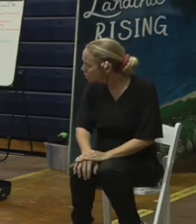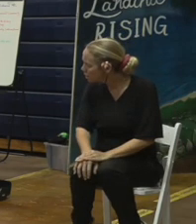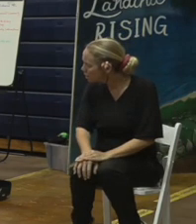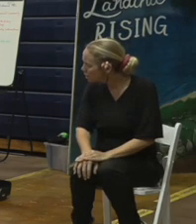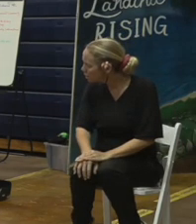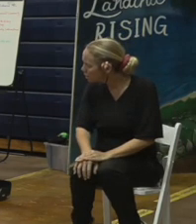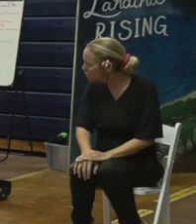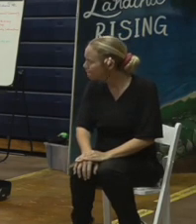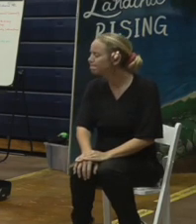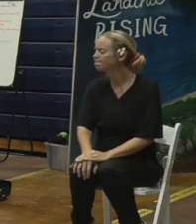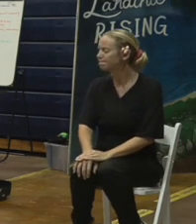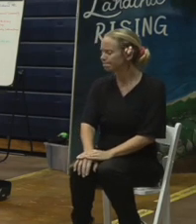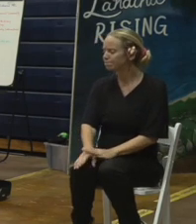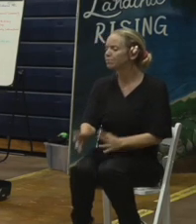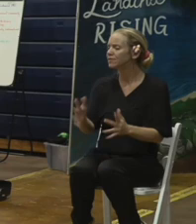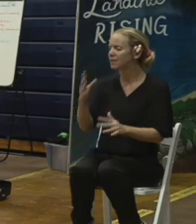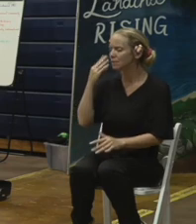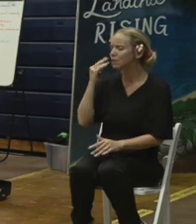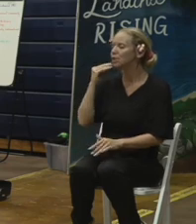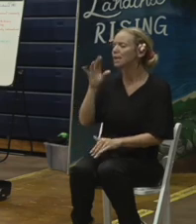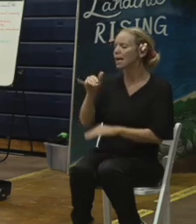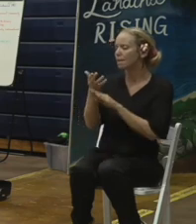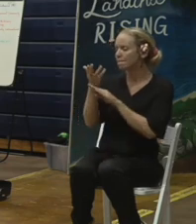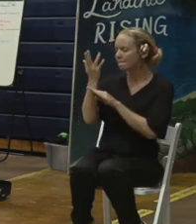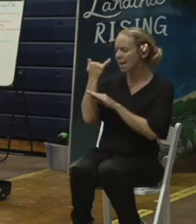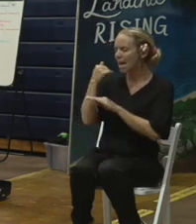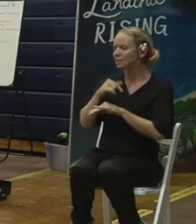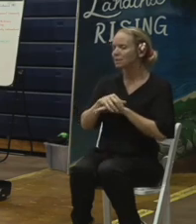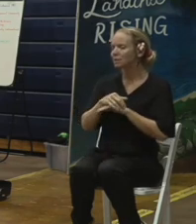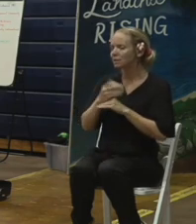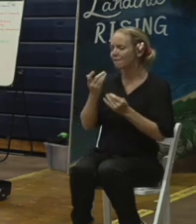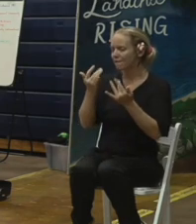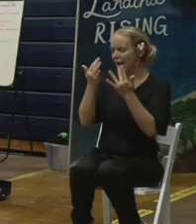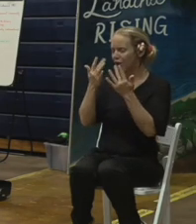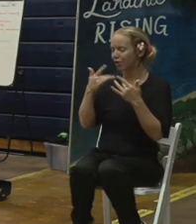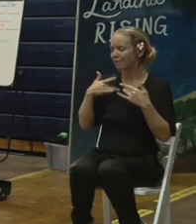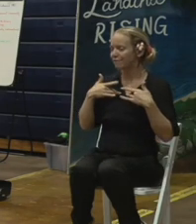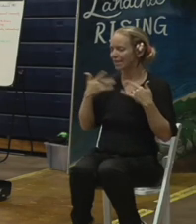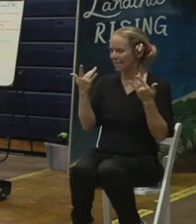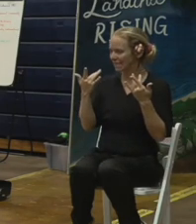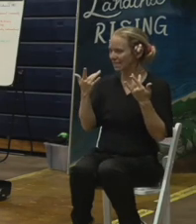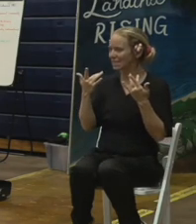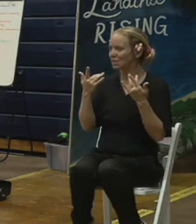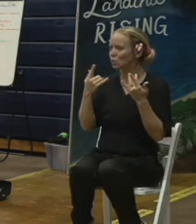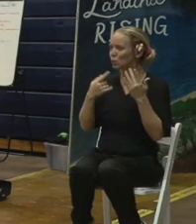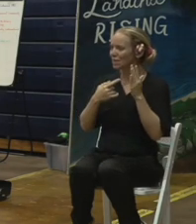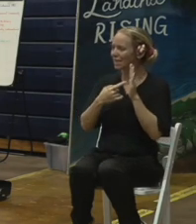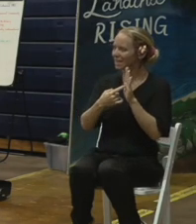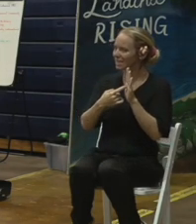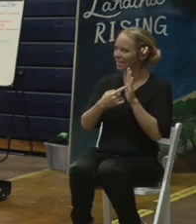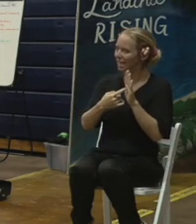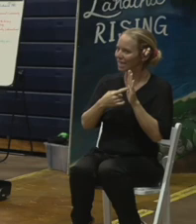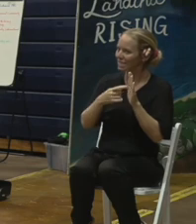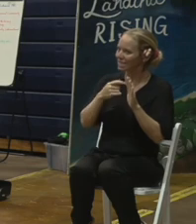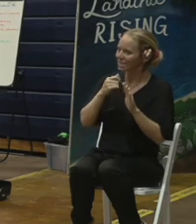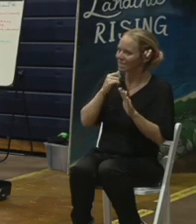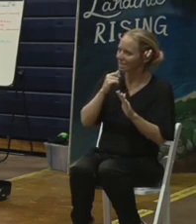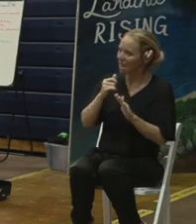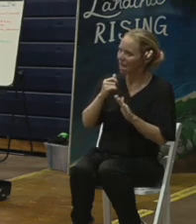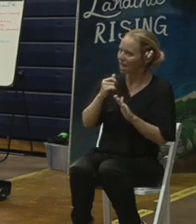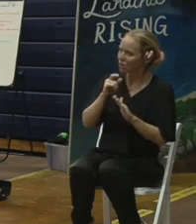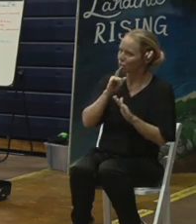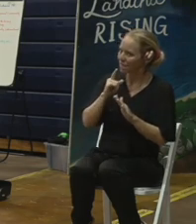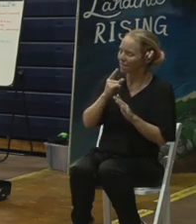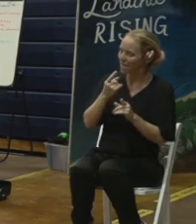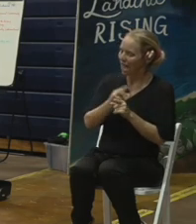events that the Corps of Engineers and FEMA have responded to would indicate that that is not actually accurate.